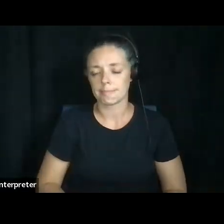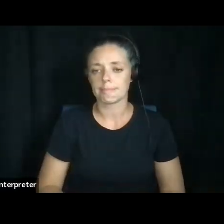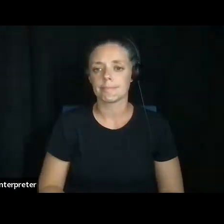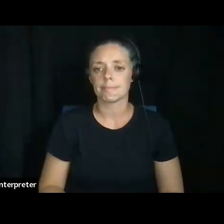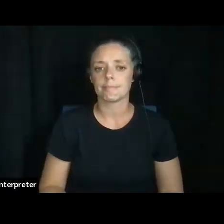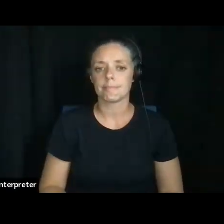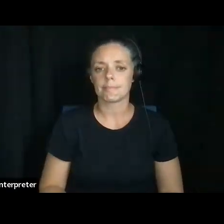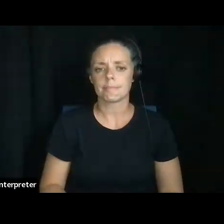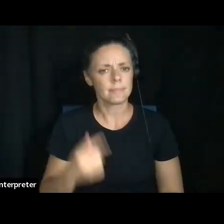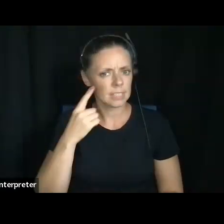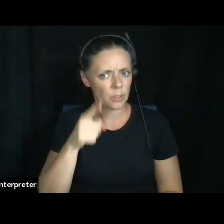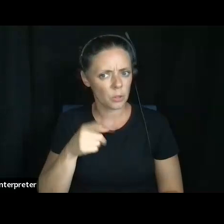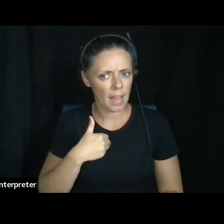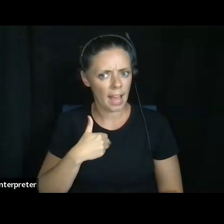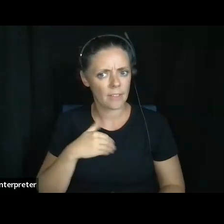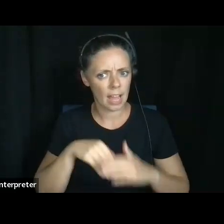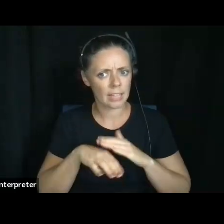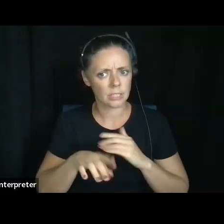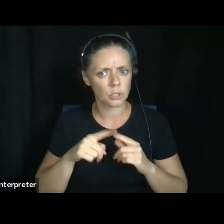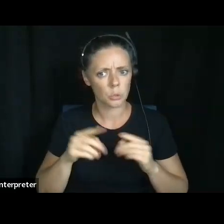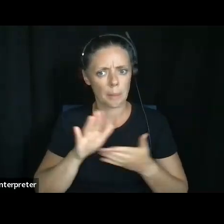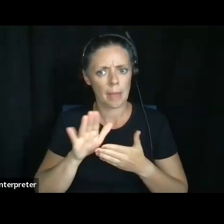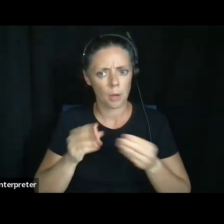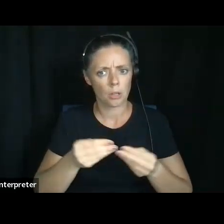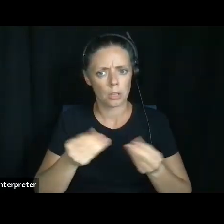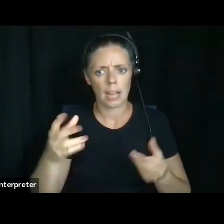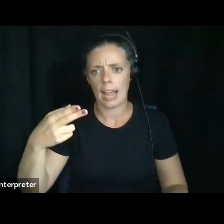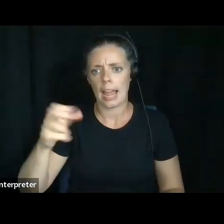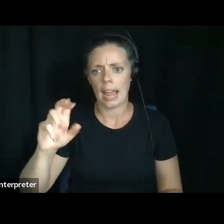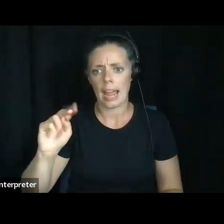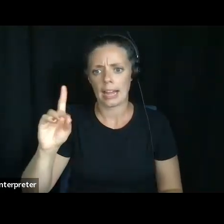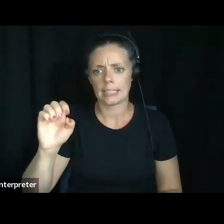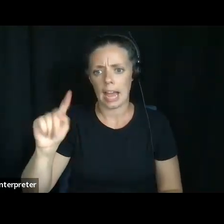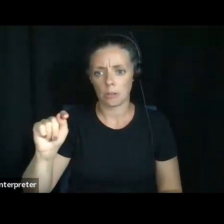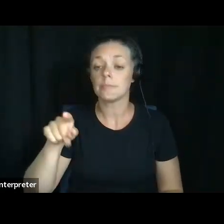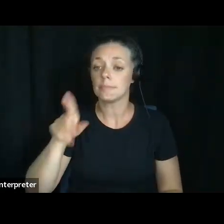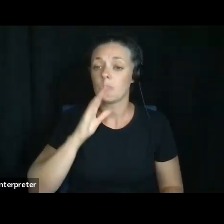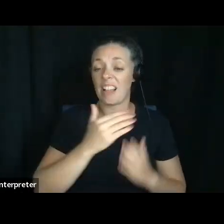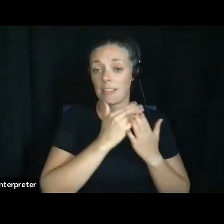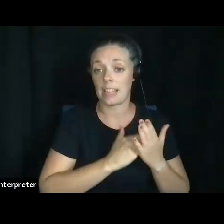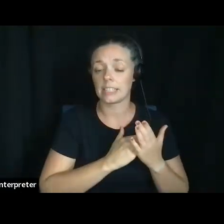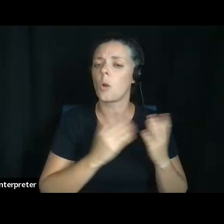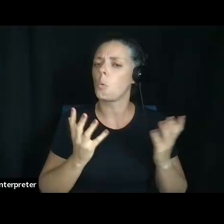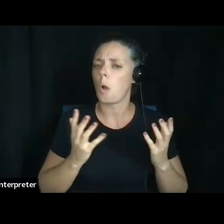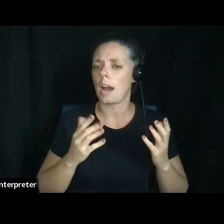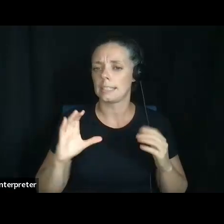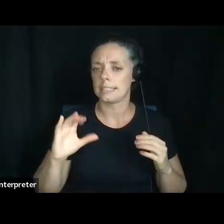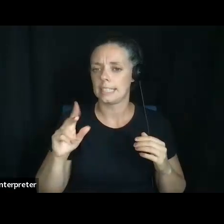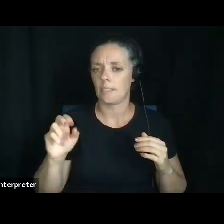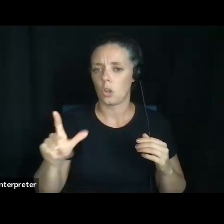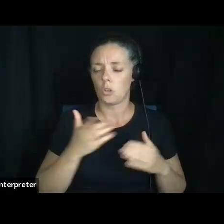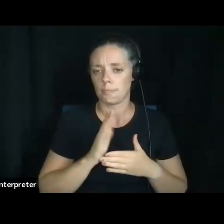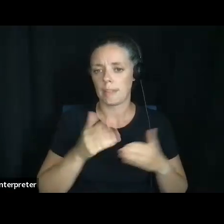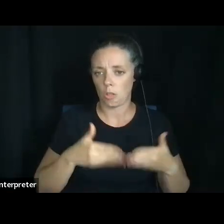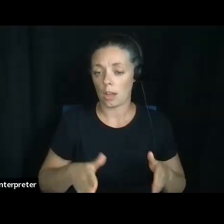I think you guys have access to the handouts, but in the handouts, it lists several of those, um, civil rights that are lost. Um, some of the big